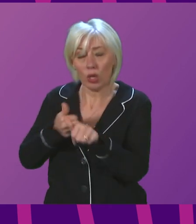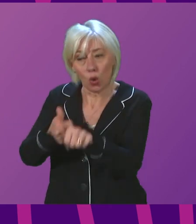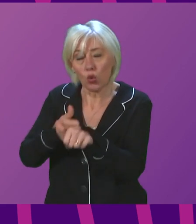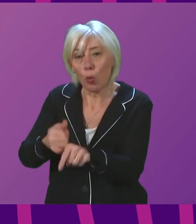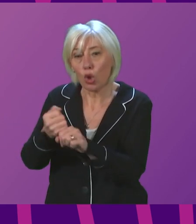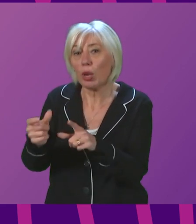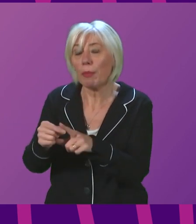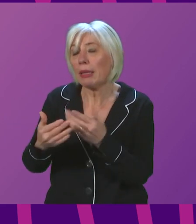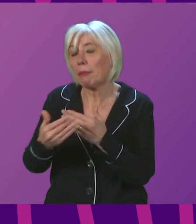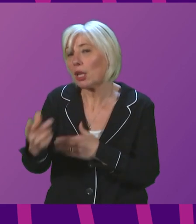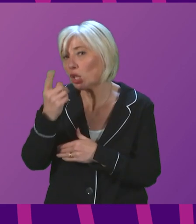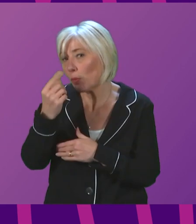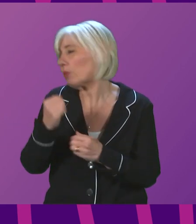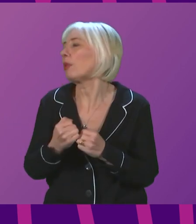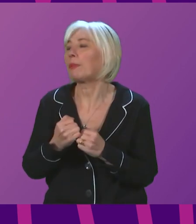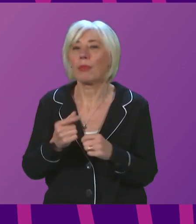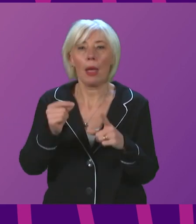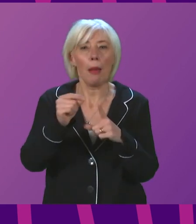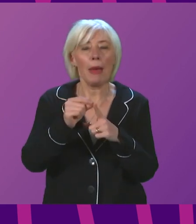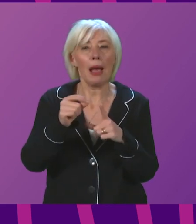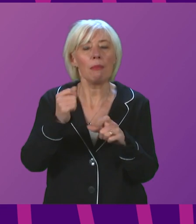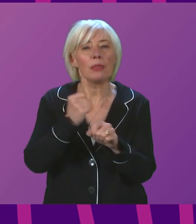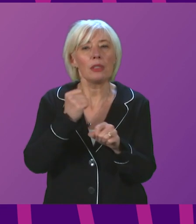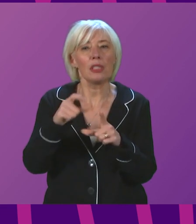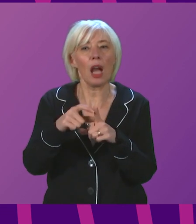Pam Duncan-Clancy to be followed by Clare Adamson.